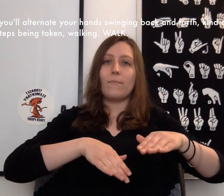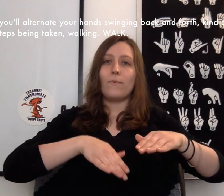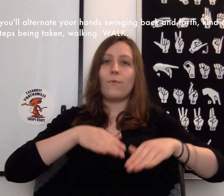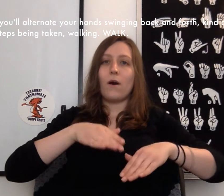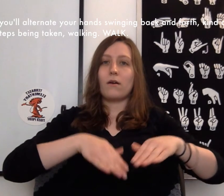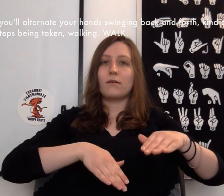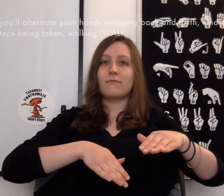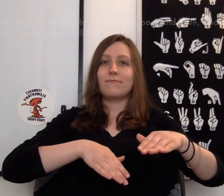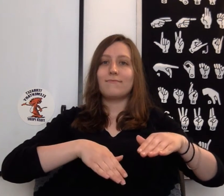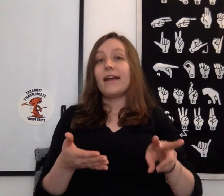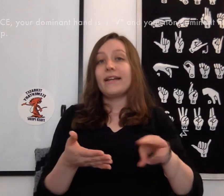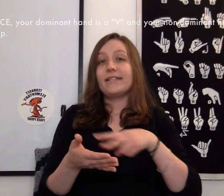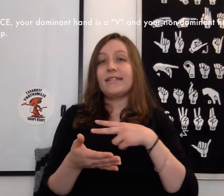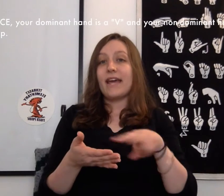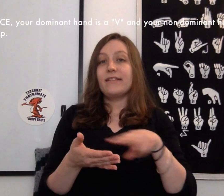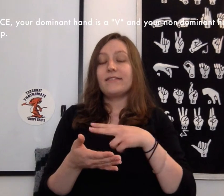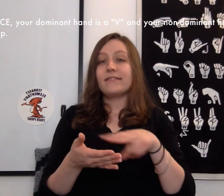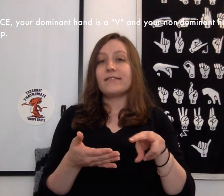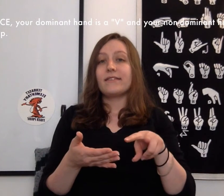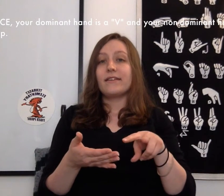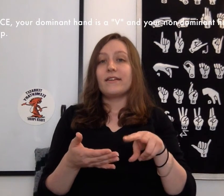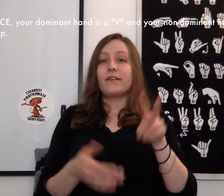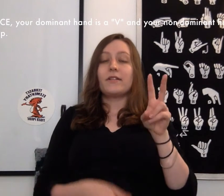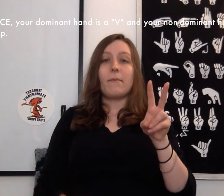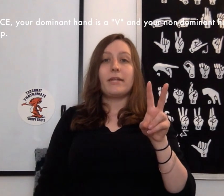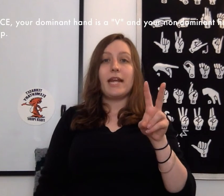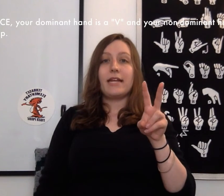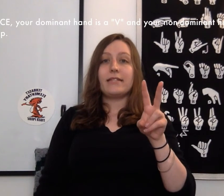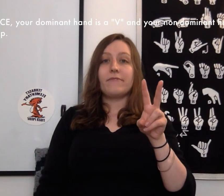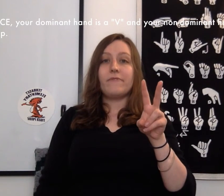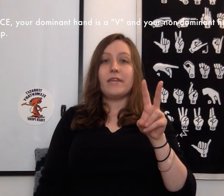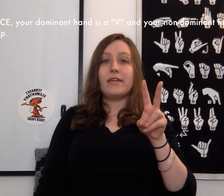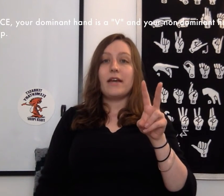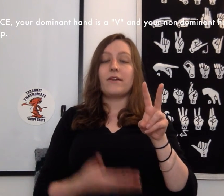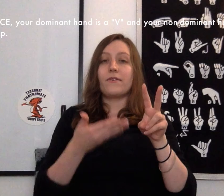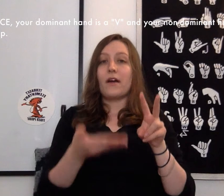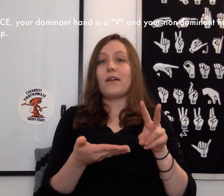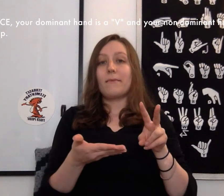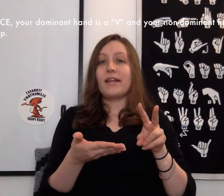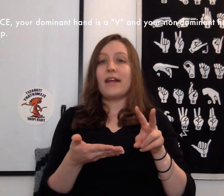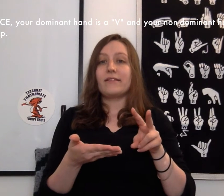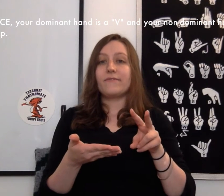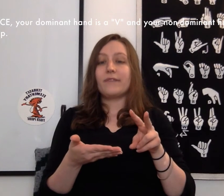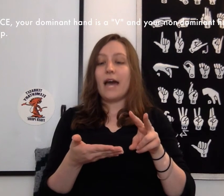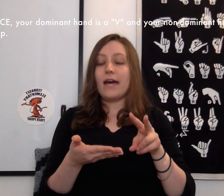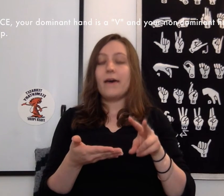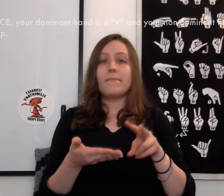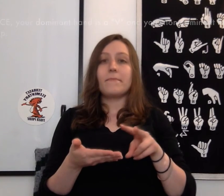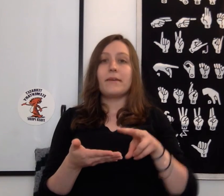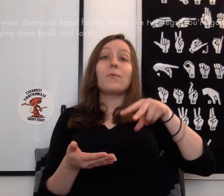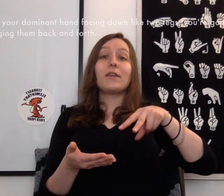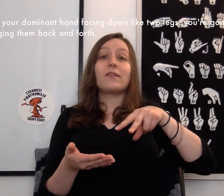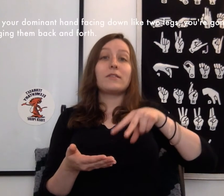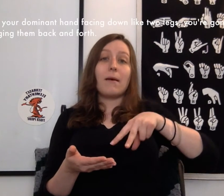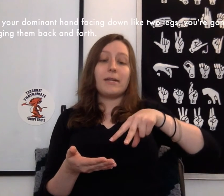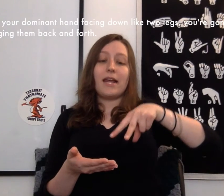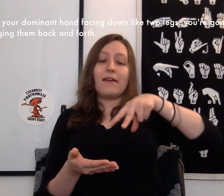Walk. Dance. Your dominant hand is a V and your non-dominant hand is flat up. With your dominant hand